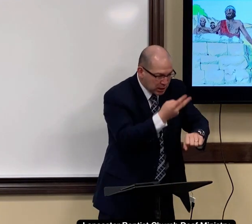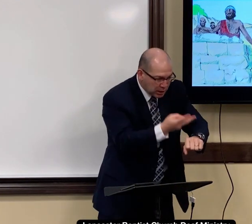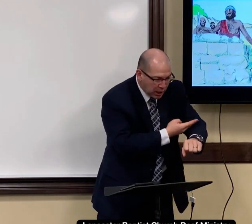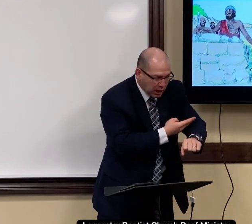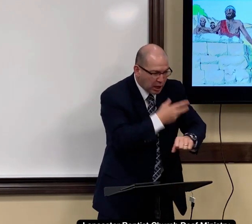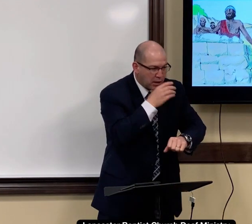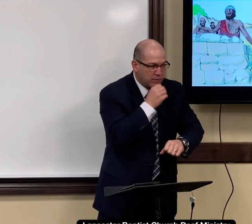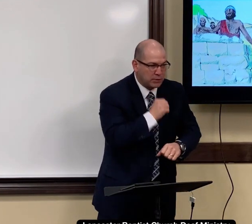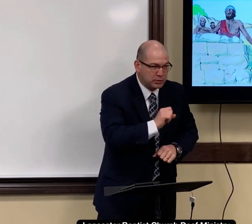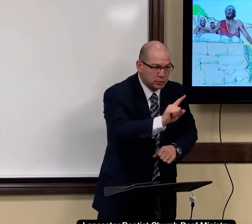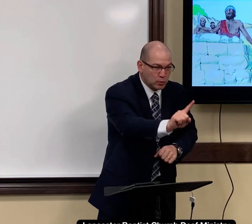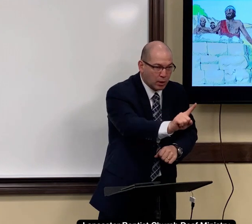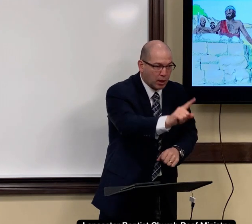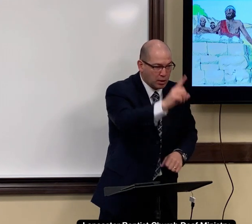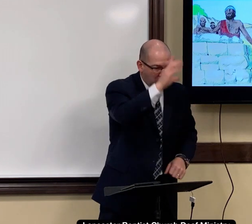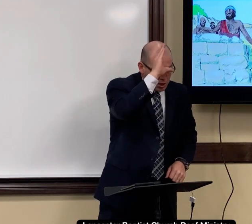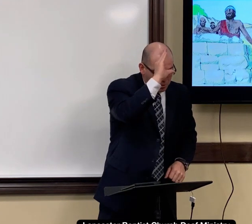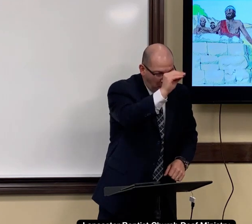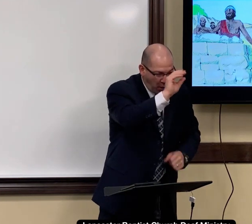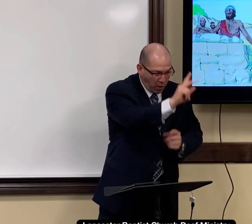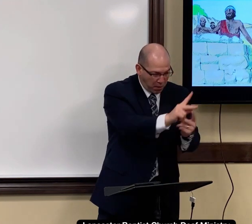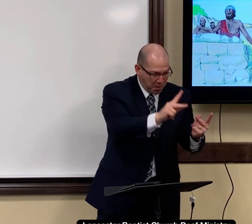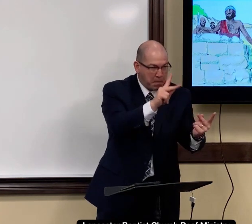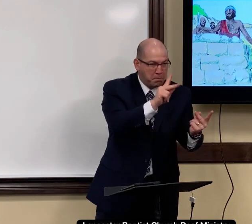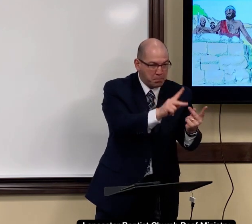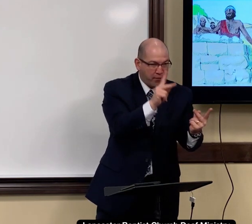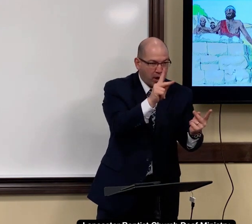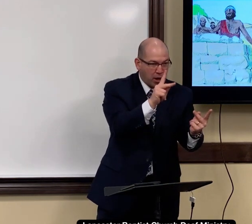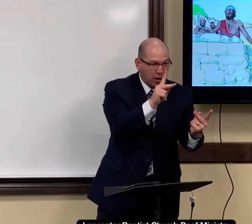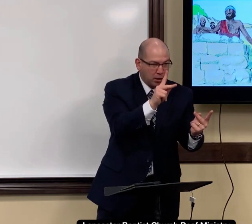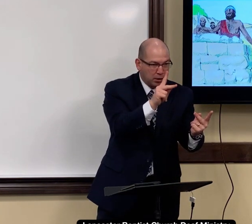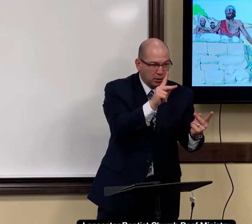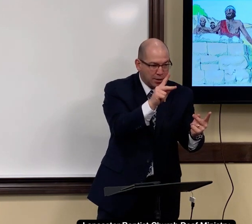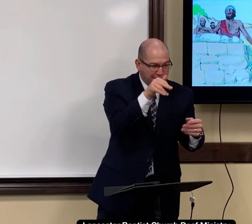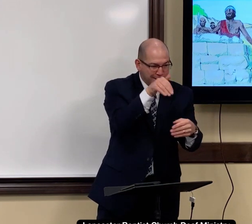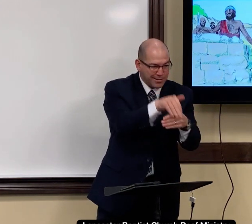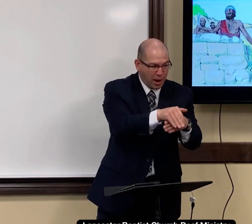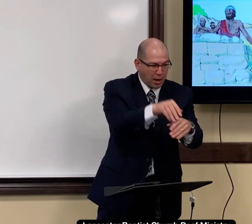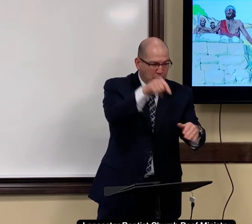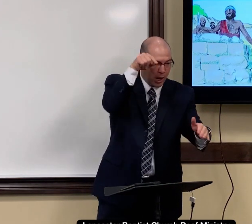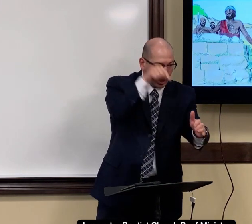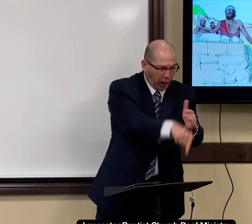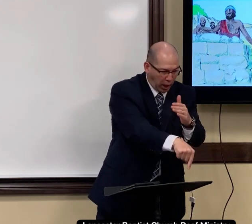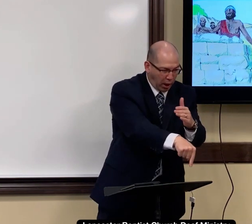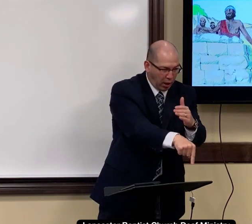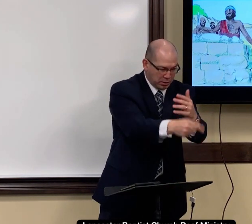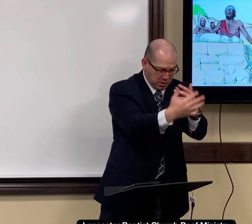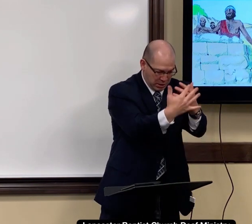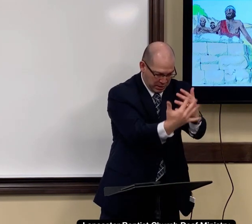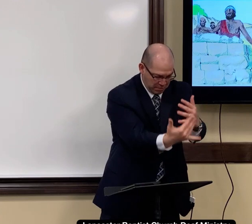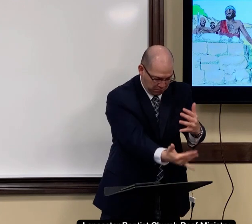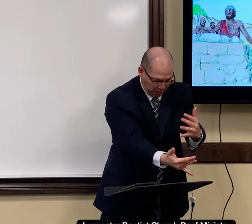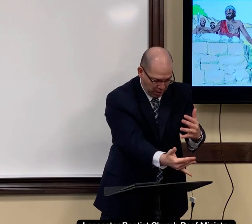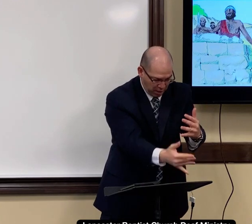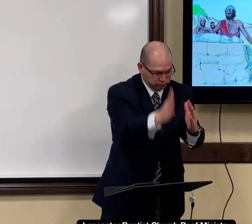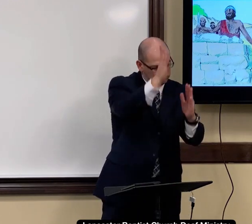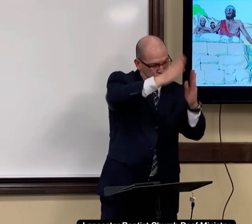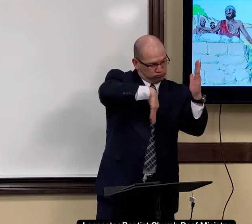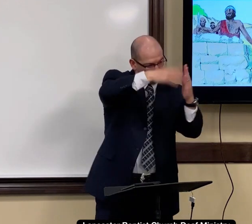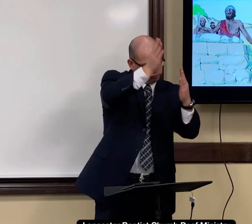out this lamb one year old a male lamb perfect and then at night kill it